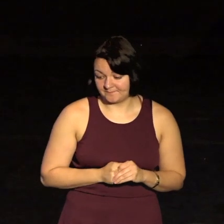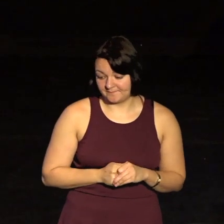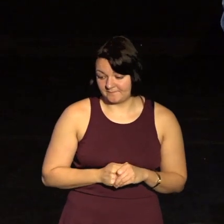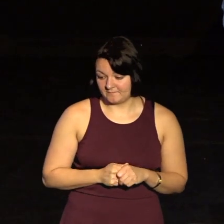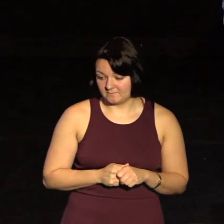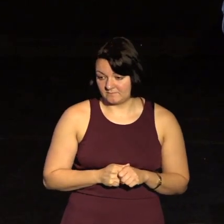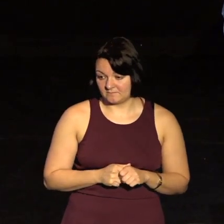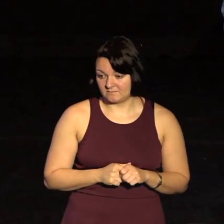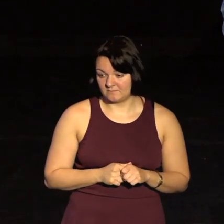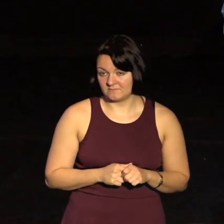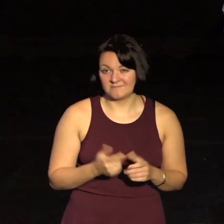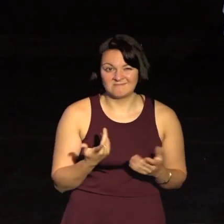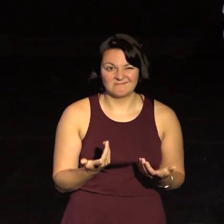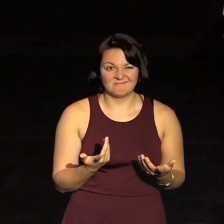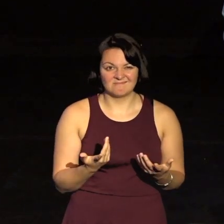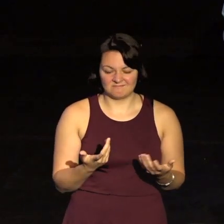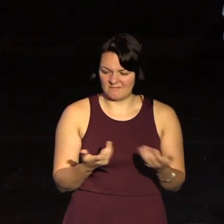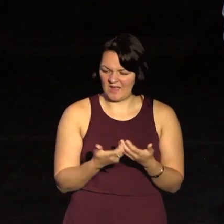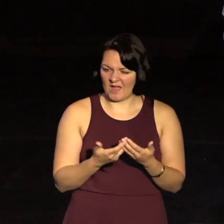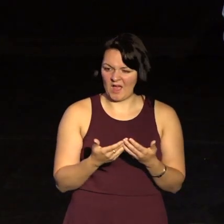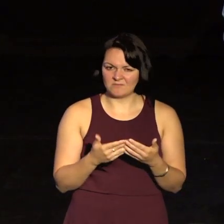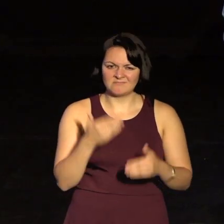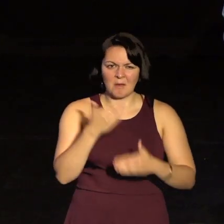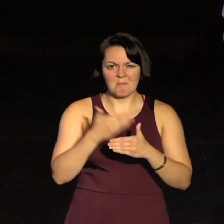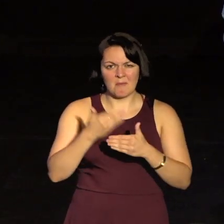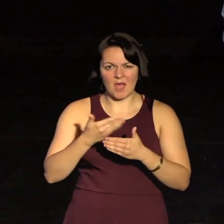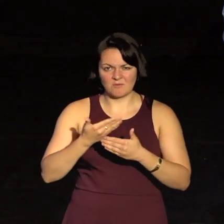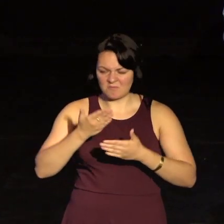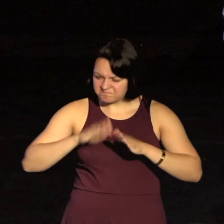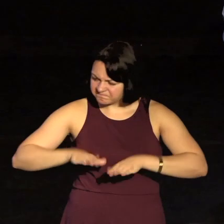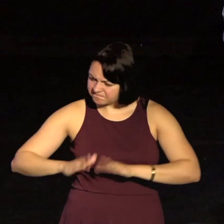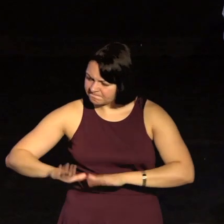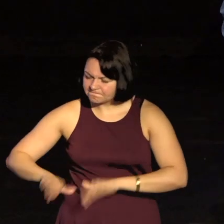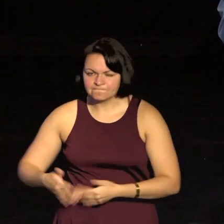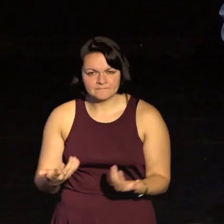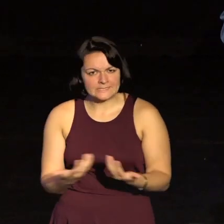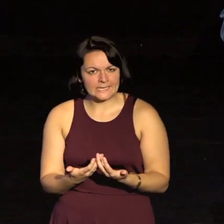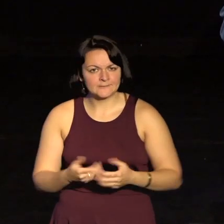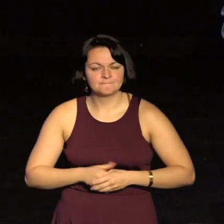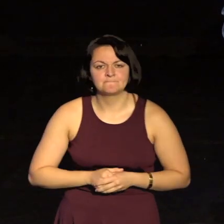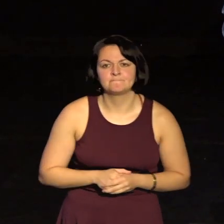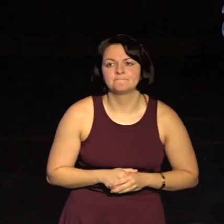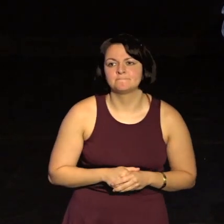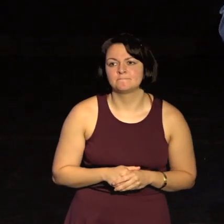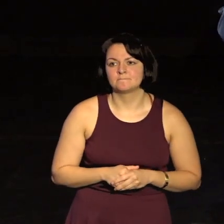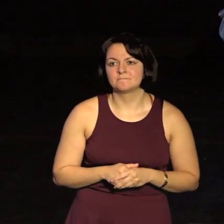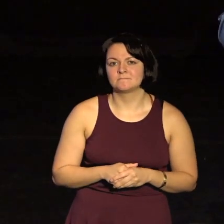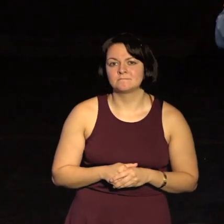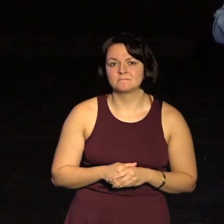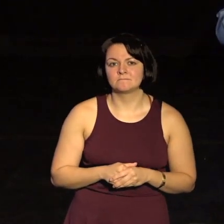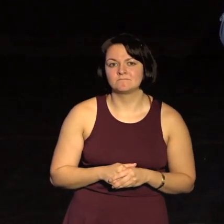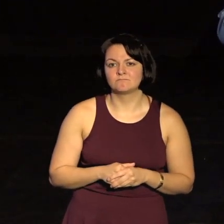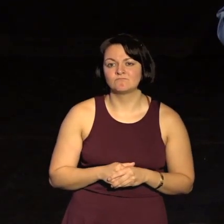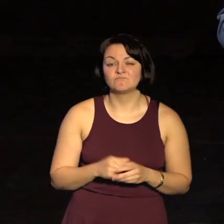But how do we start breaking down some of these barriers? Okay? Well, one of the things I've seen over the past